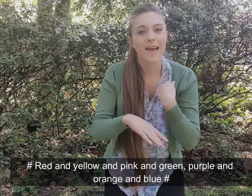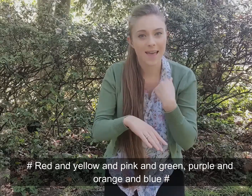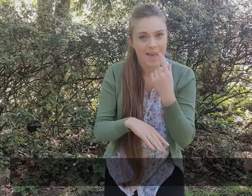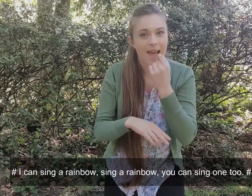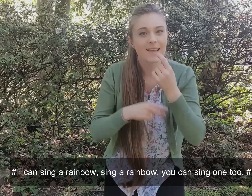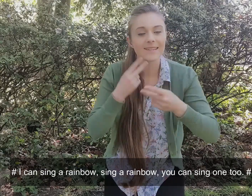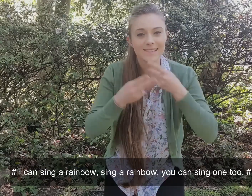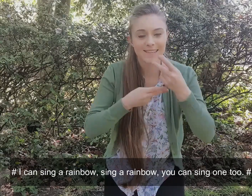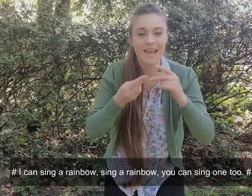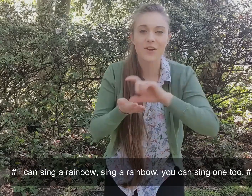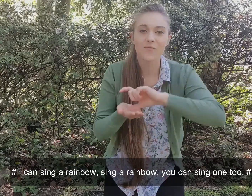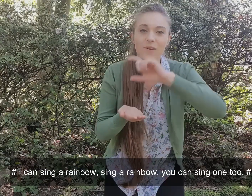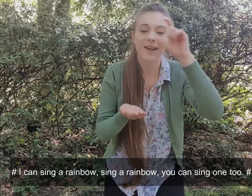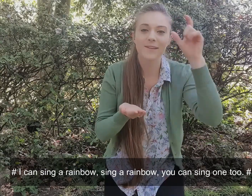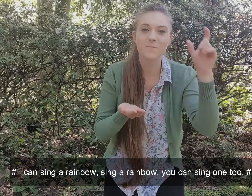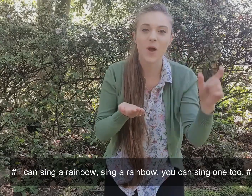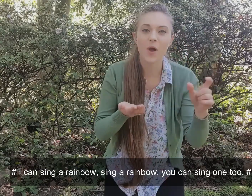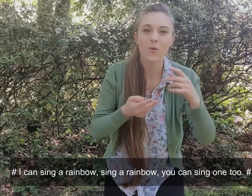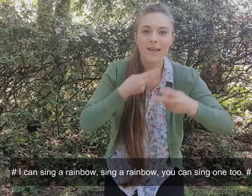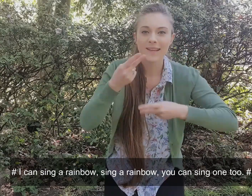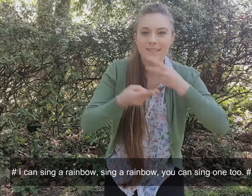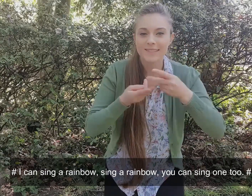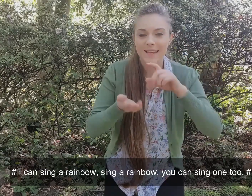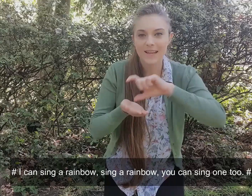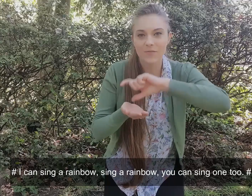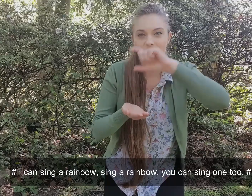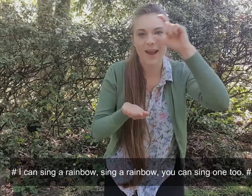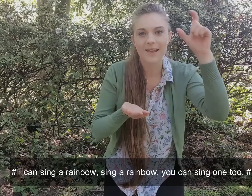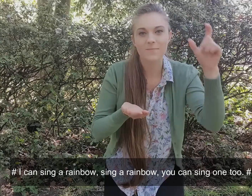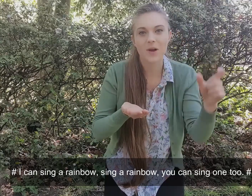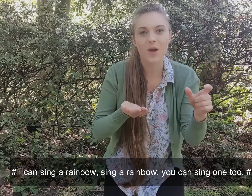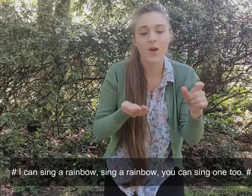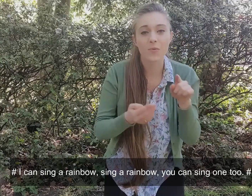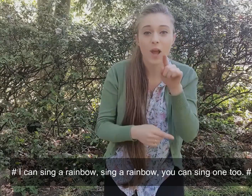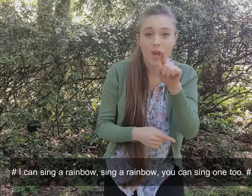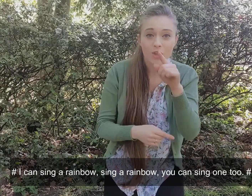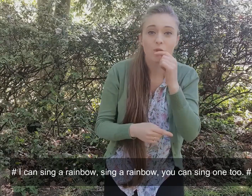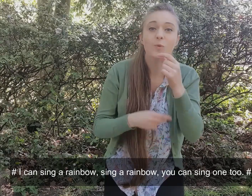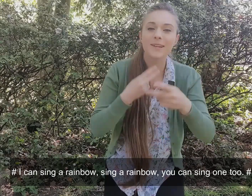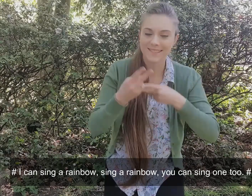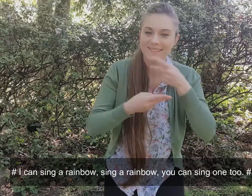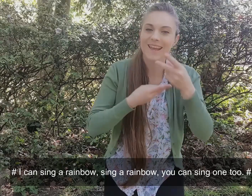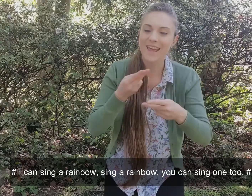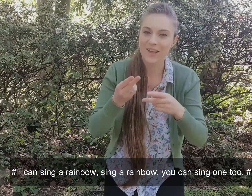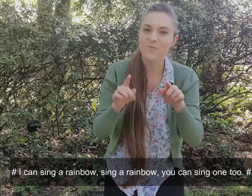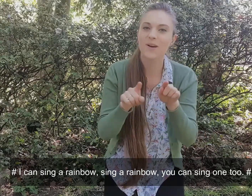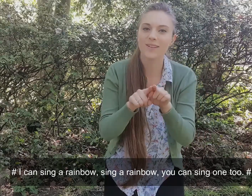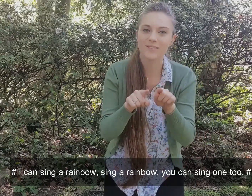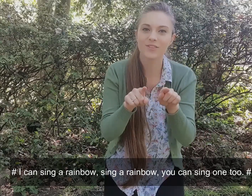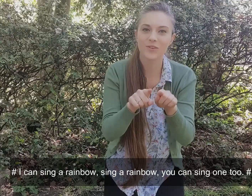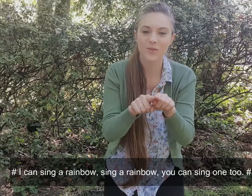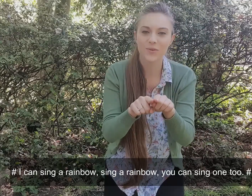I can sing a rainbow, sing a rainbow, you can sing one too.